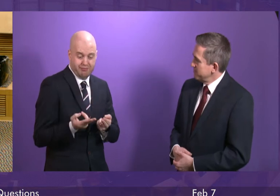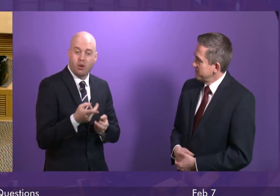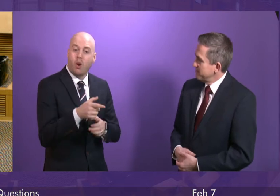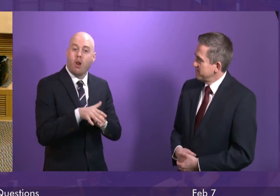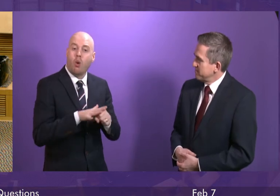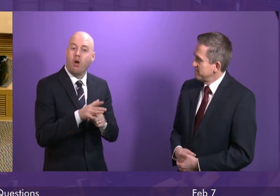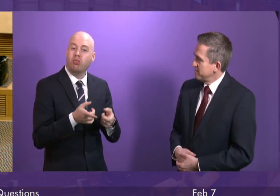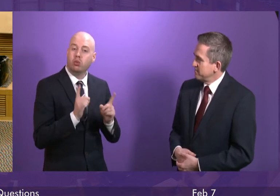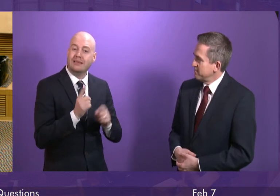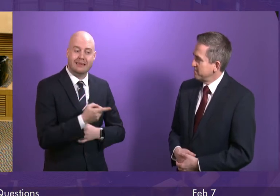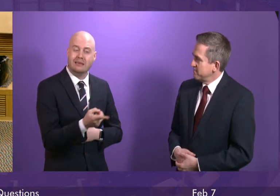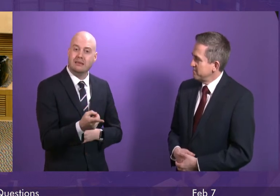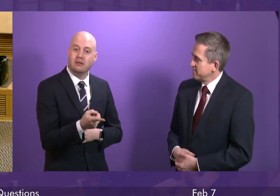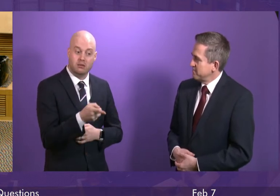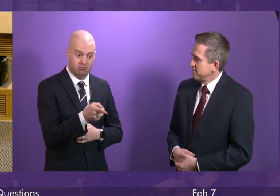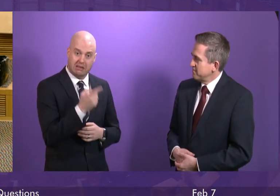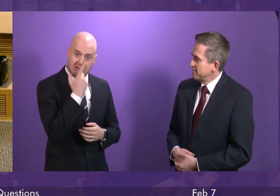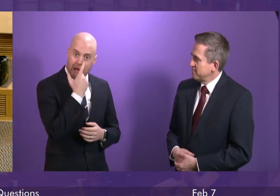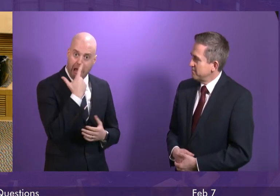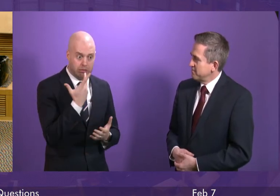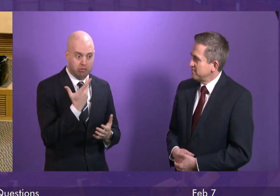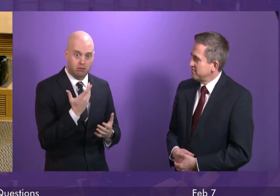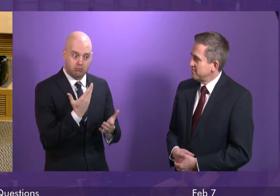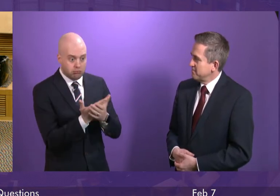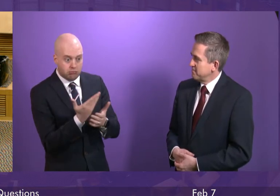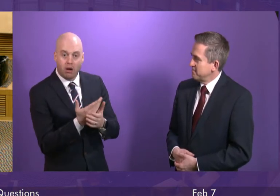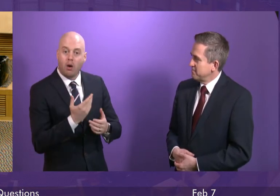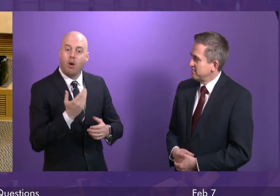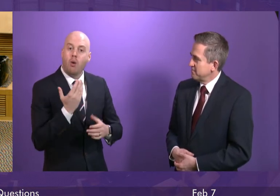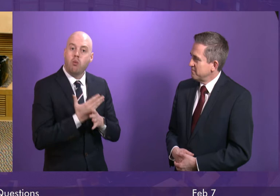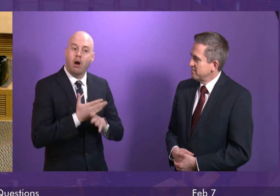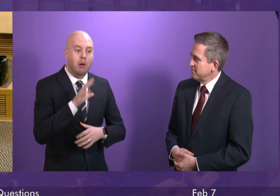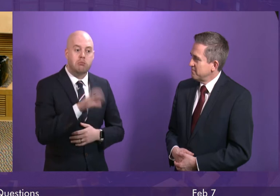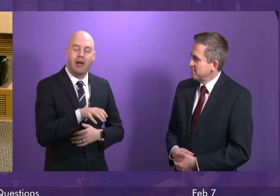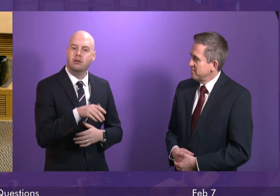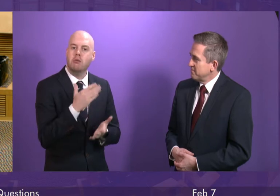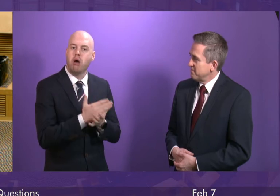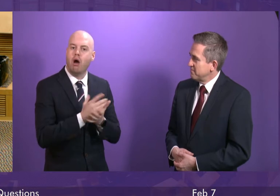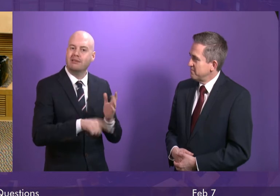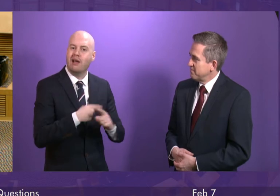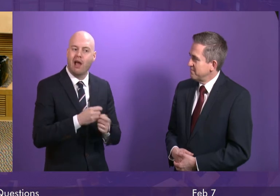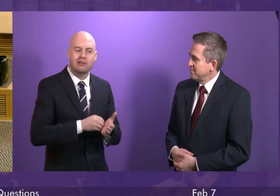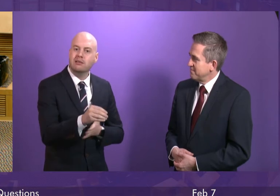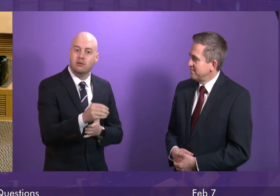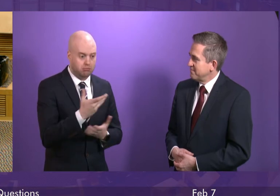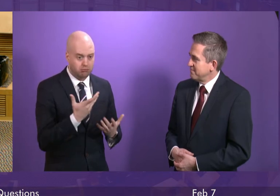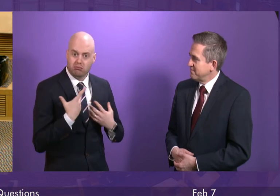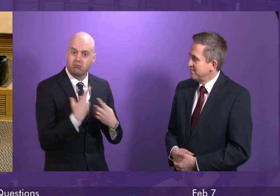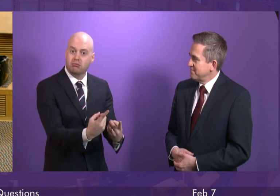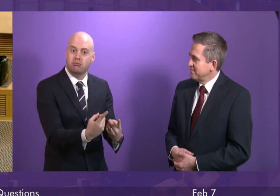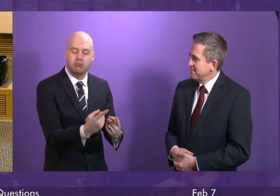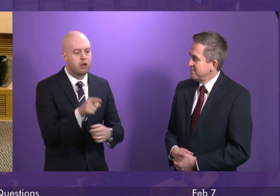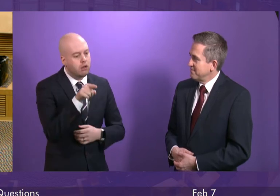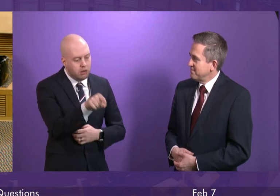to apply a workplace parking levy if they judge that to be the appropriate thing to do, and once they have made the appropriate